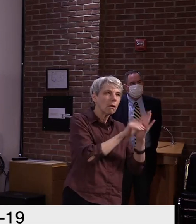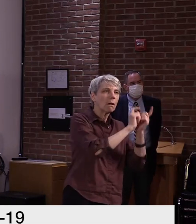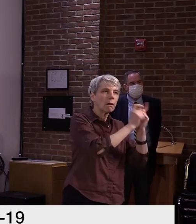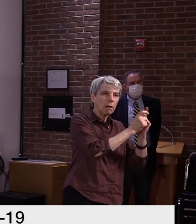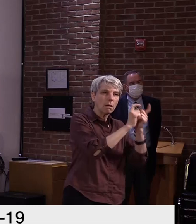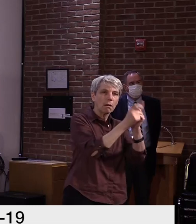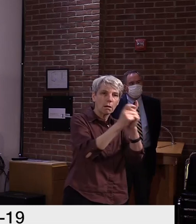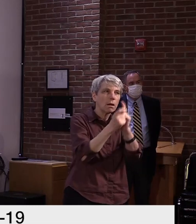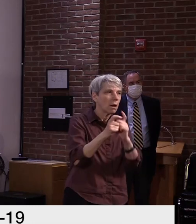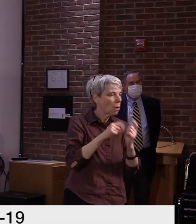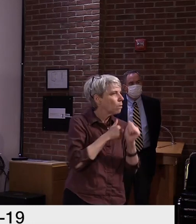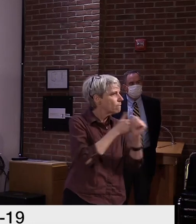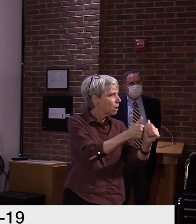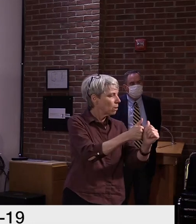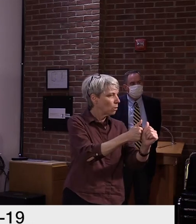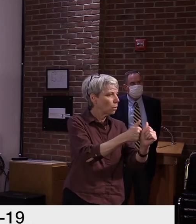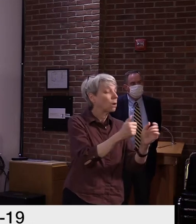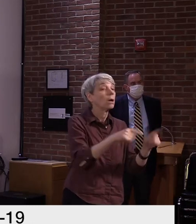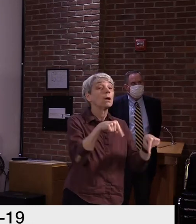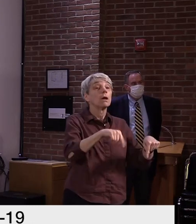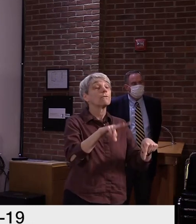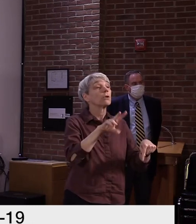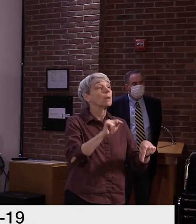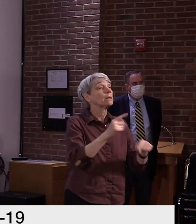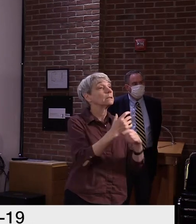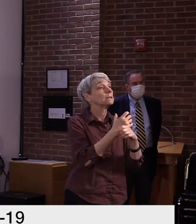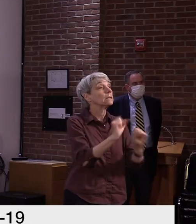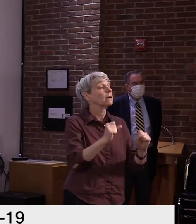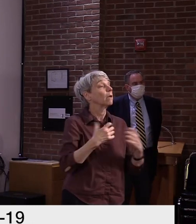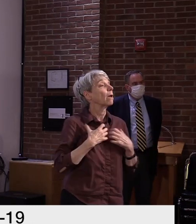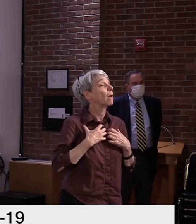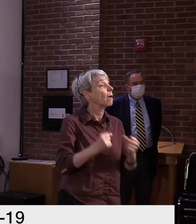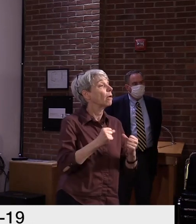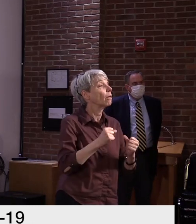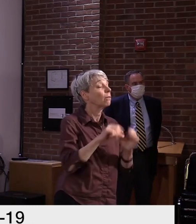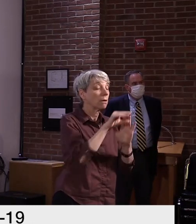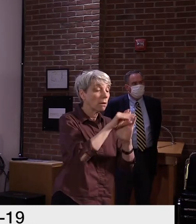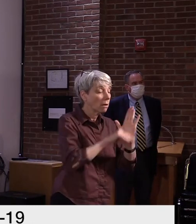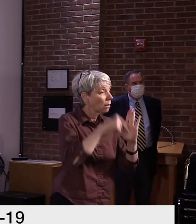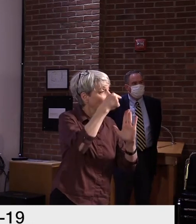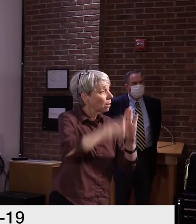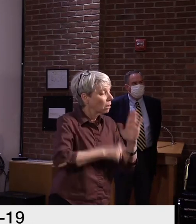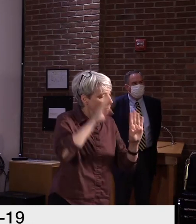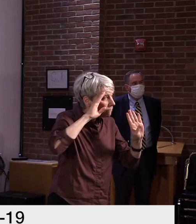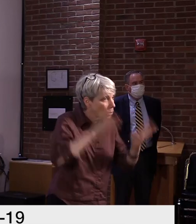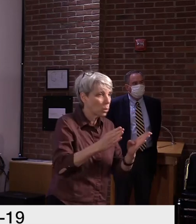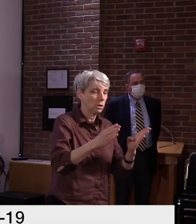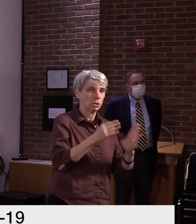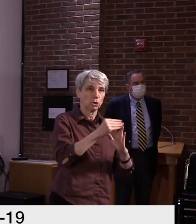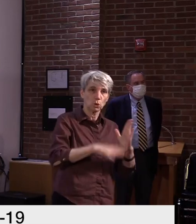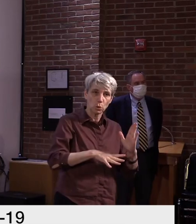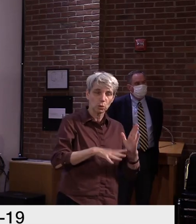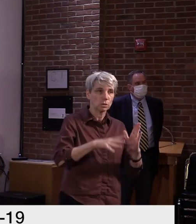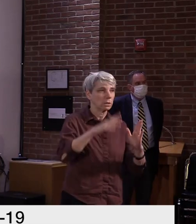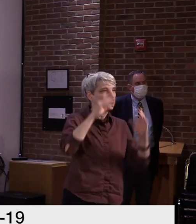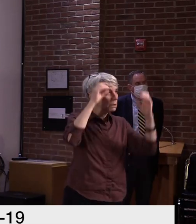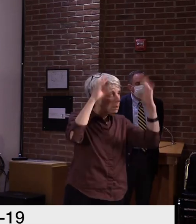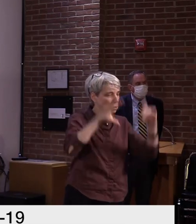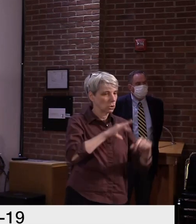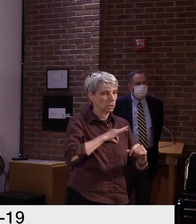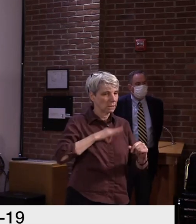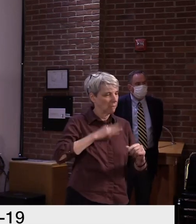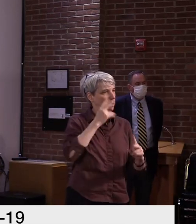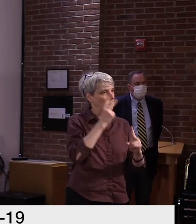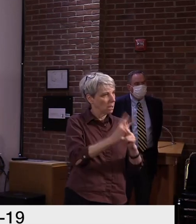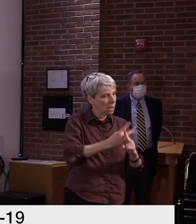safety and health guidance is clearly and emphatically focused on the safety of students, teachers, and staff.